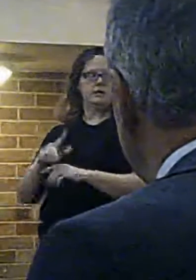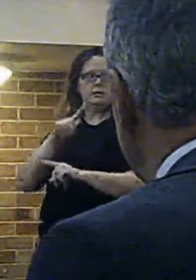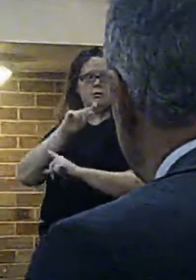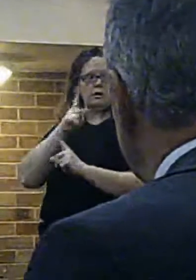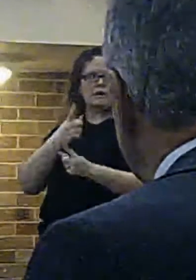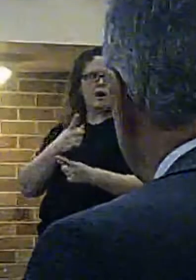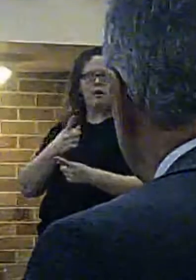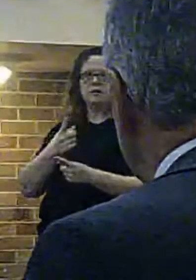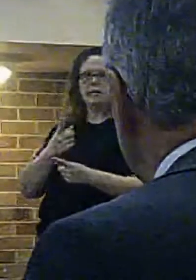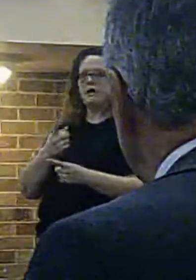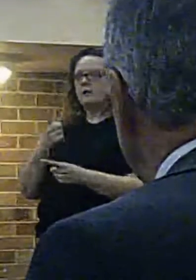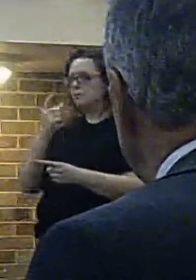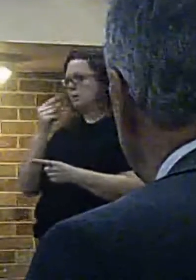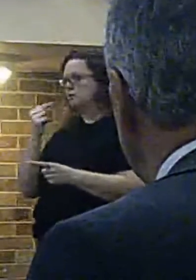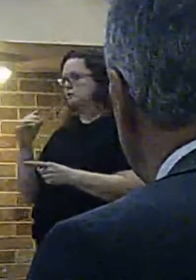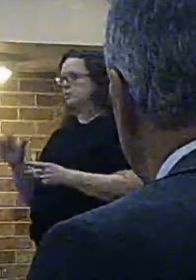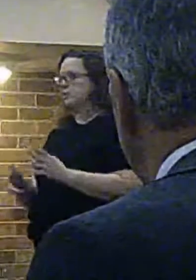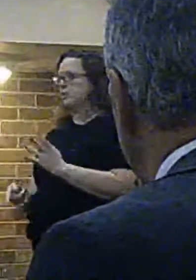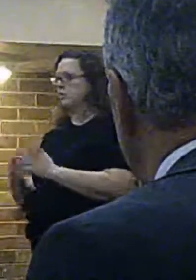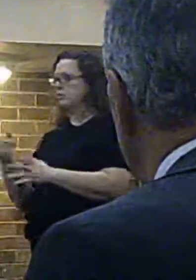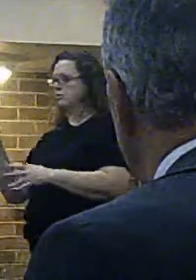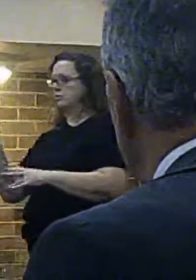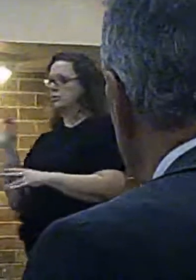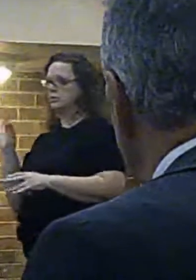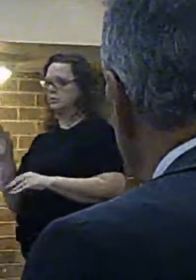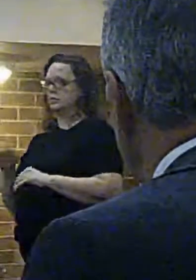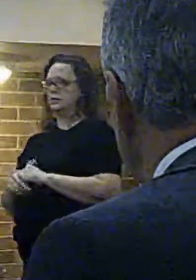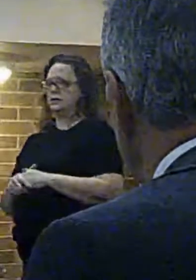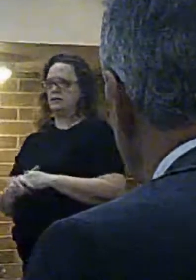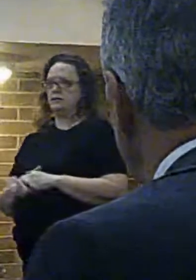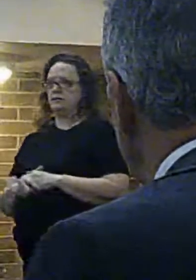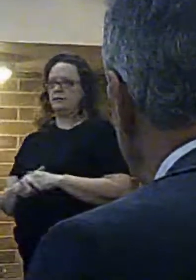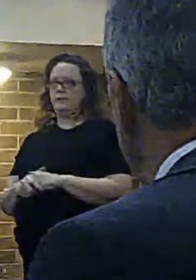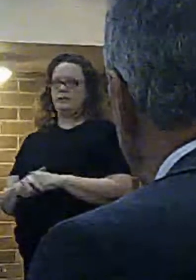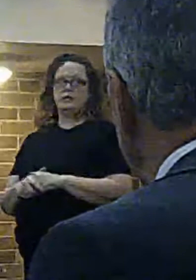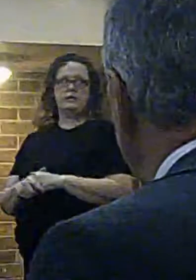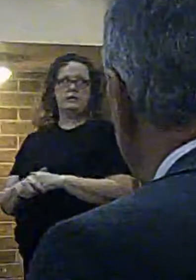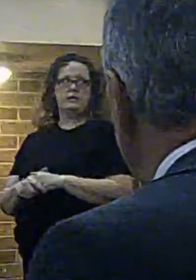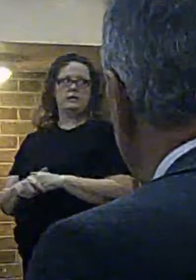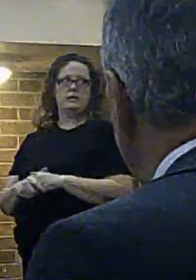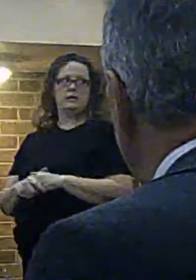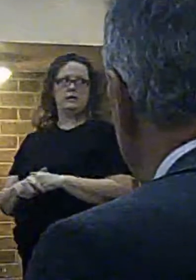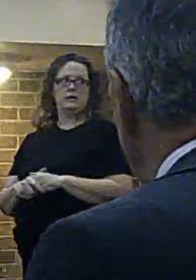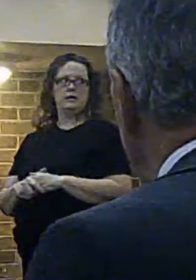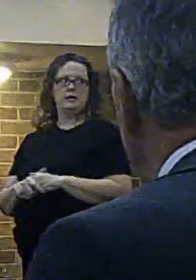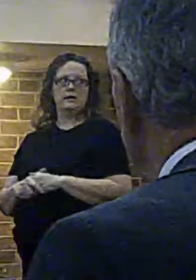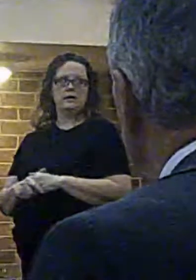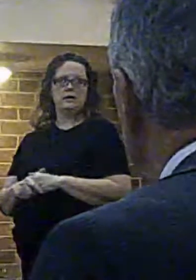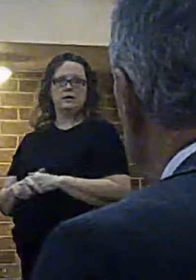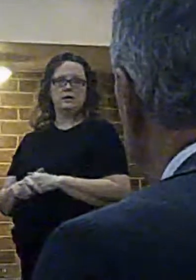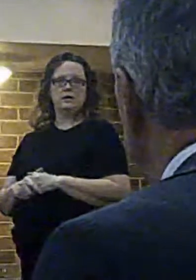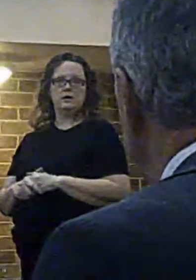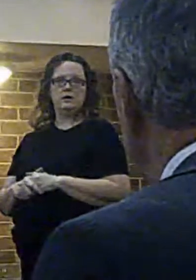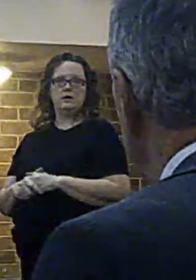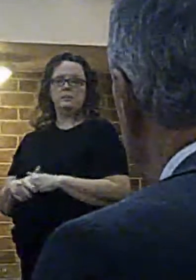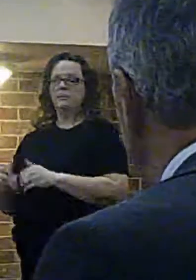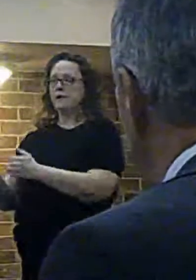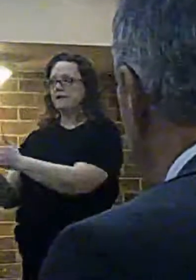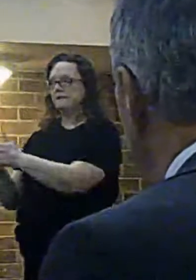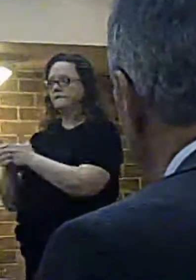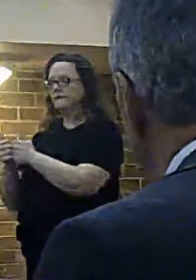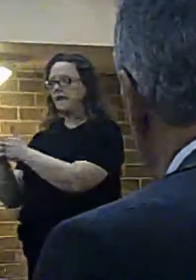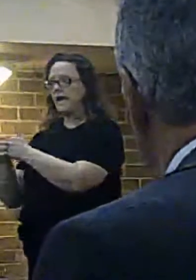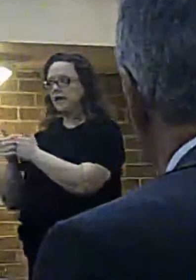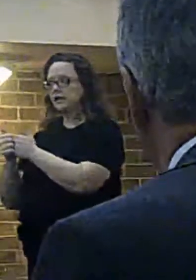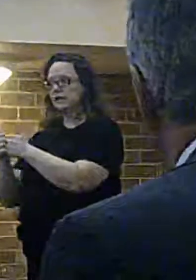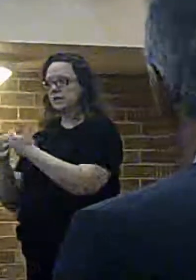have a viable alternative and i am advised i have said all of this during the presentation what i've been advised in is